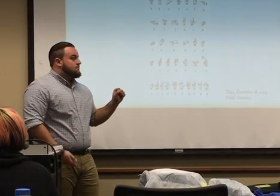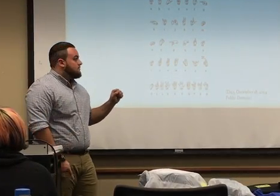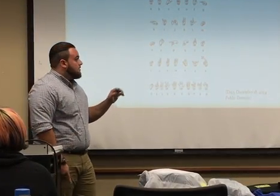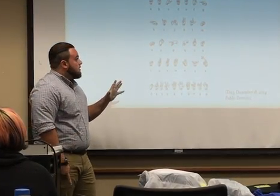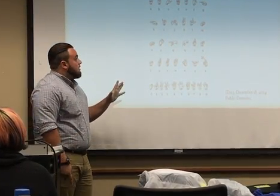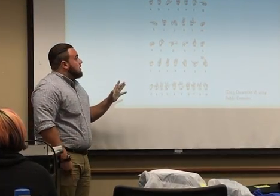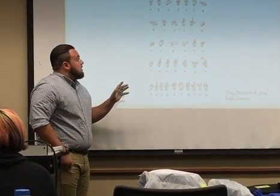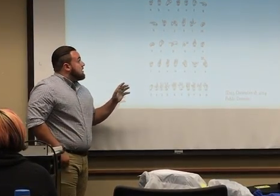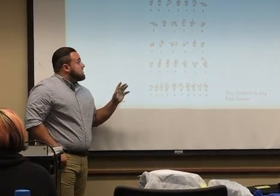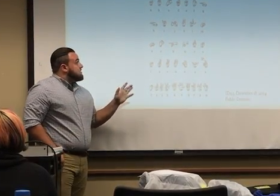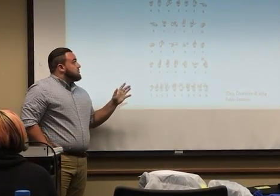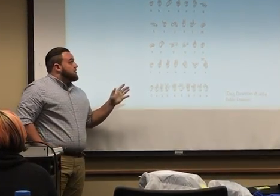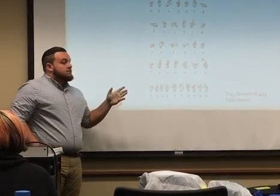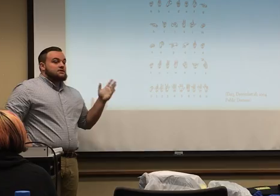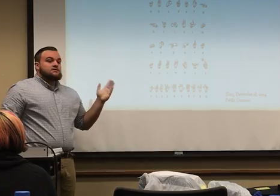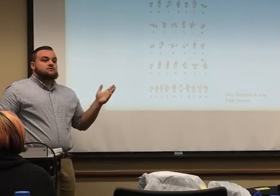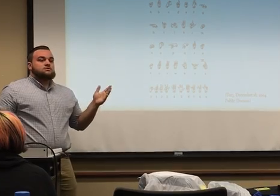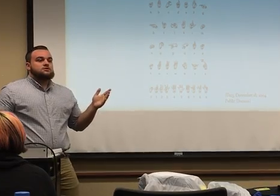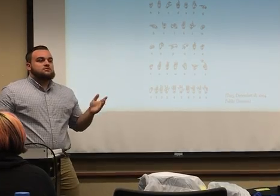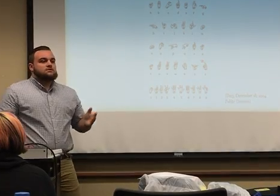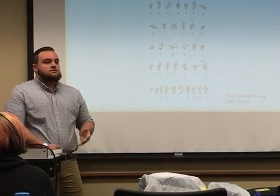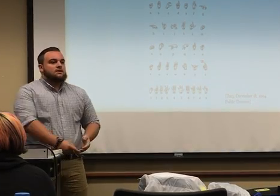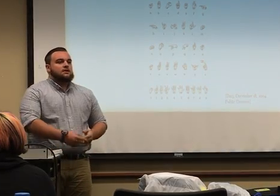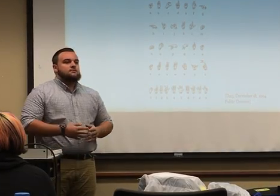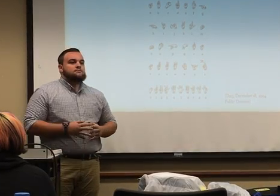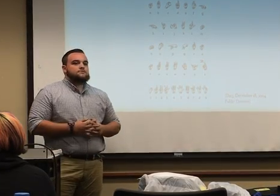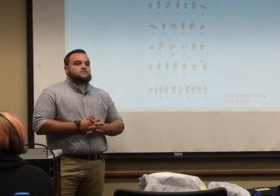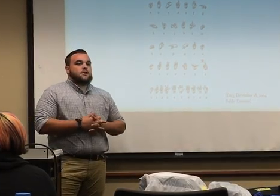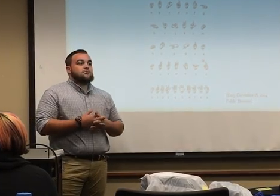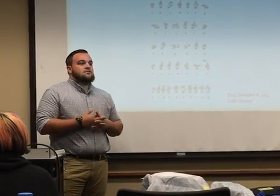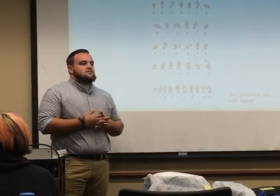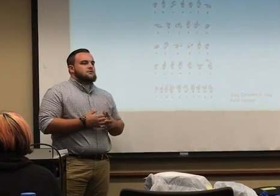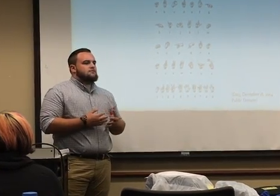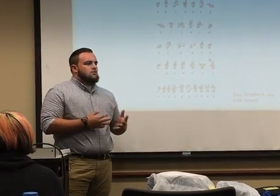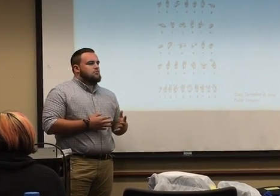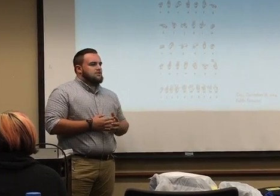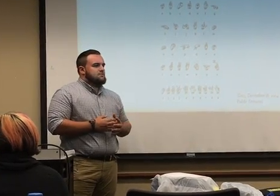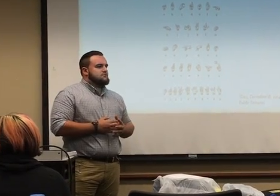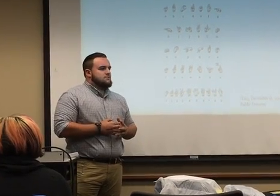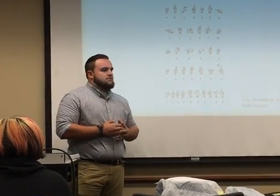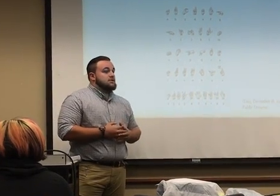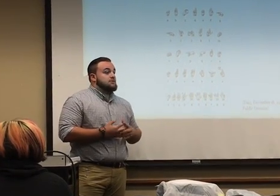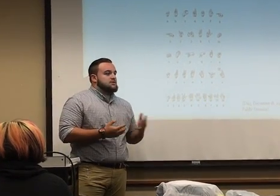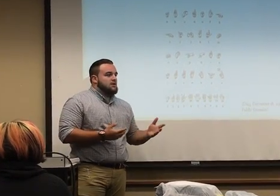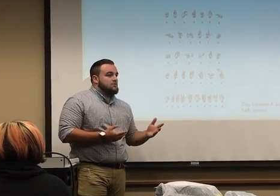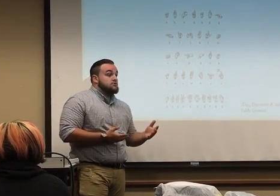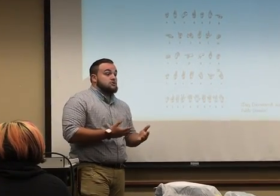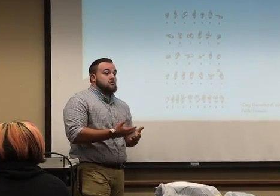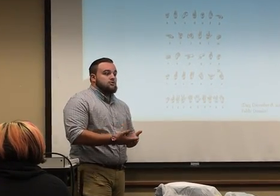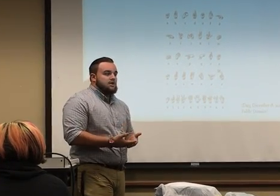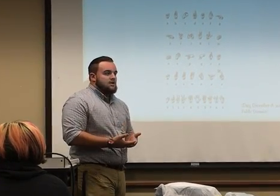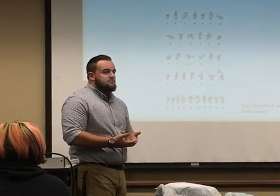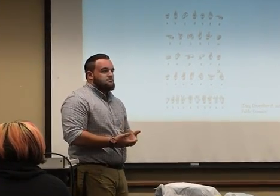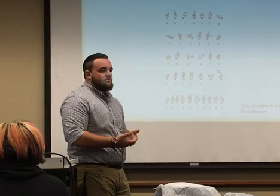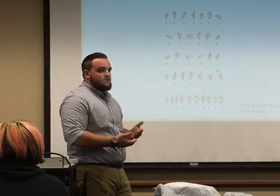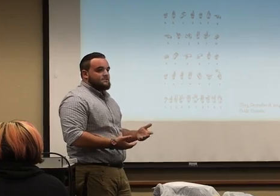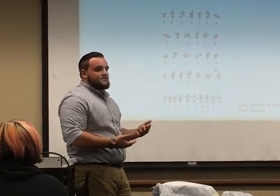and it's simple letters. And this is what you use to spell out things that are like formal names or something like McDonald's or your own name, things like